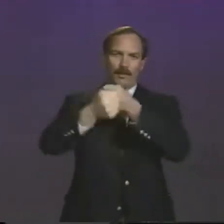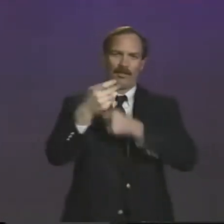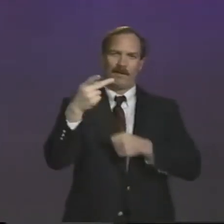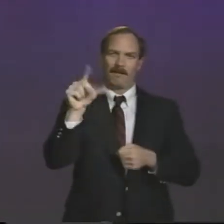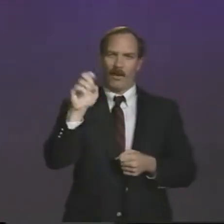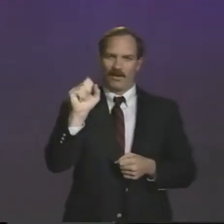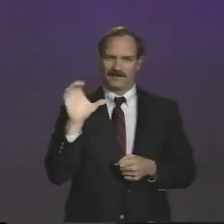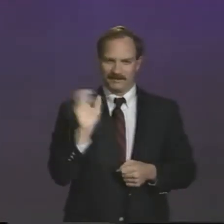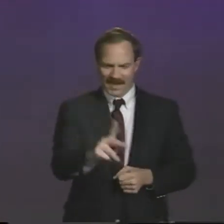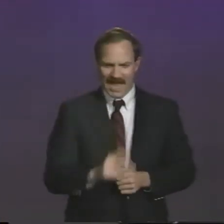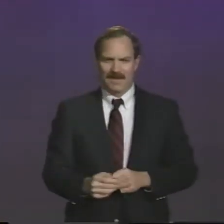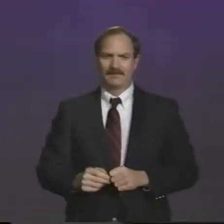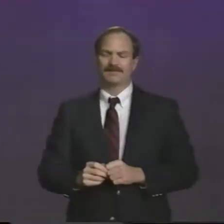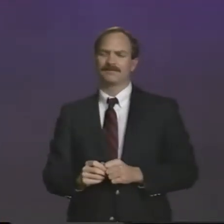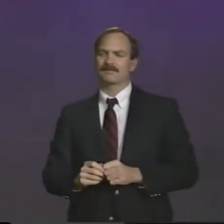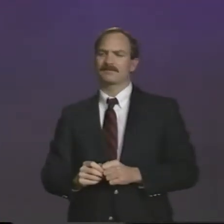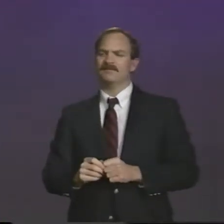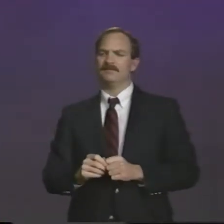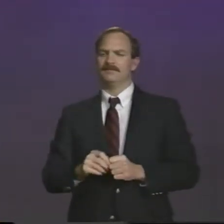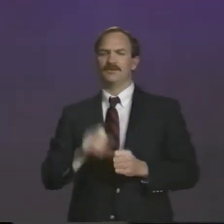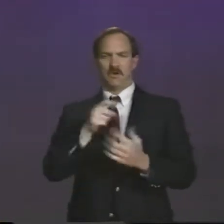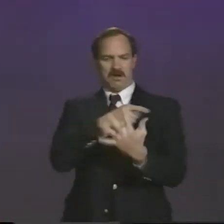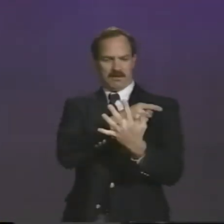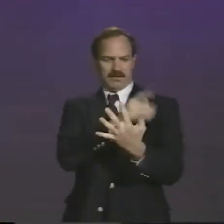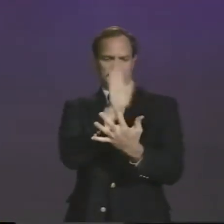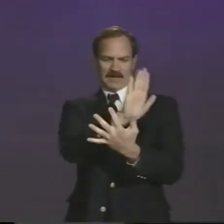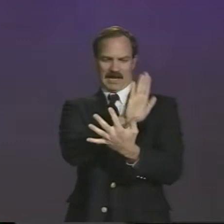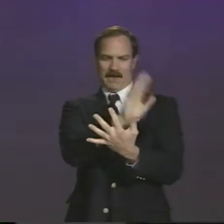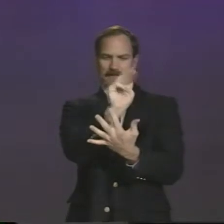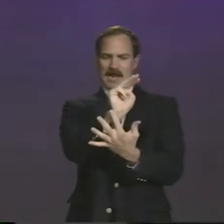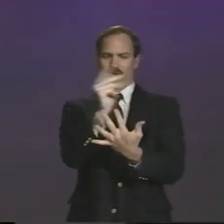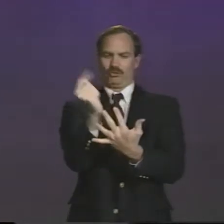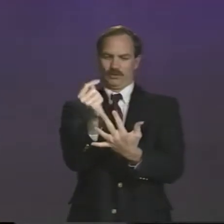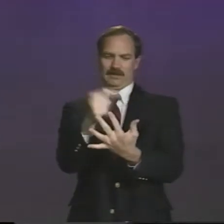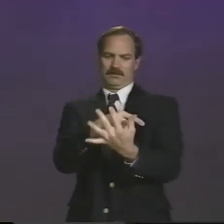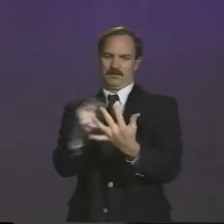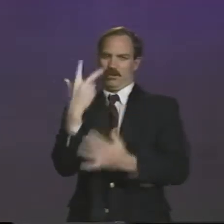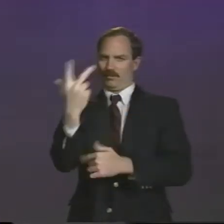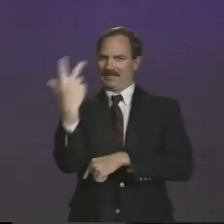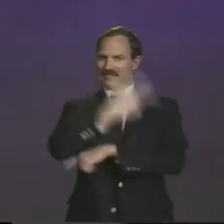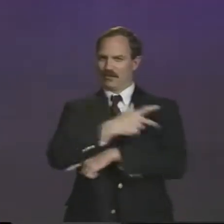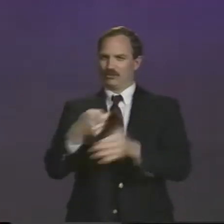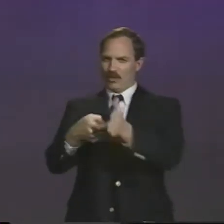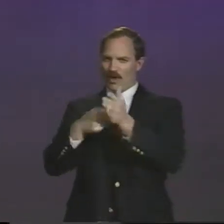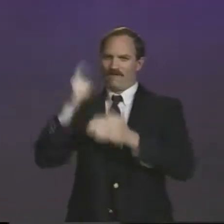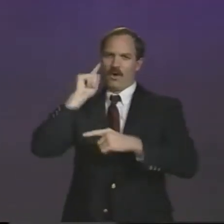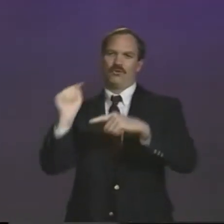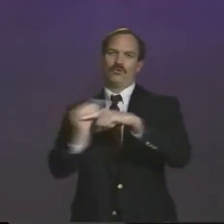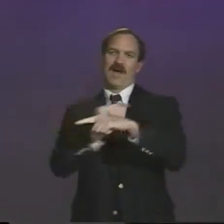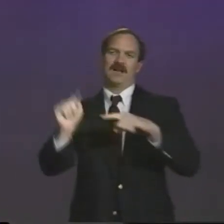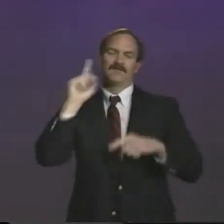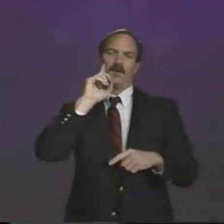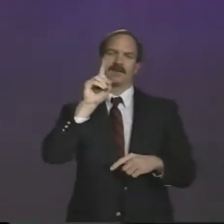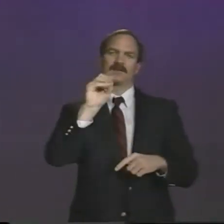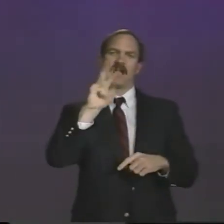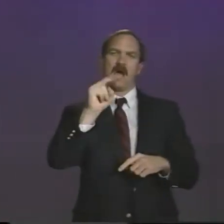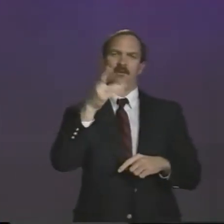until the course can get cleaned up and the poles put back. So that will take us through Tuesday, and those are the three days